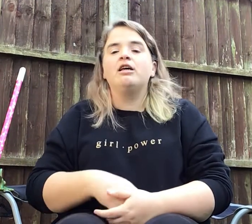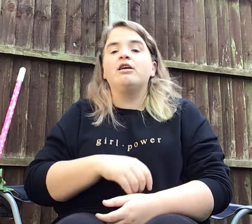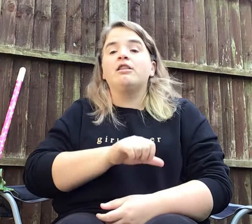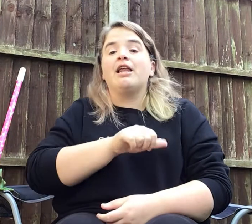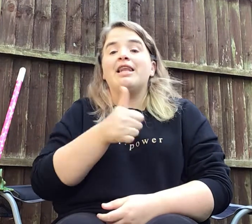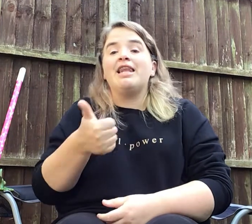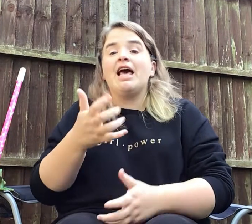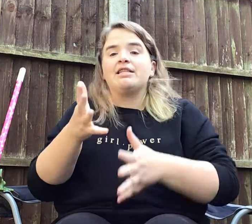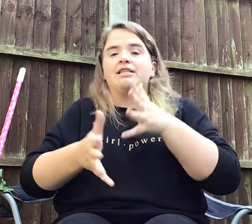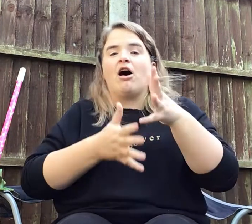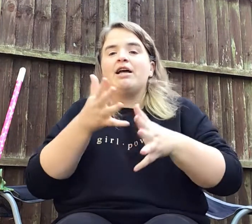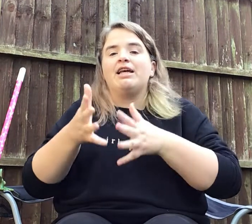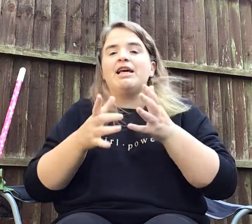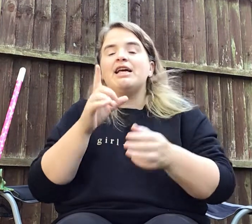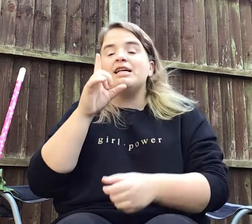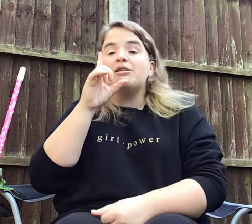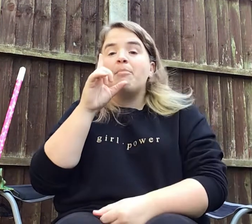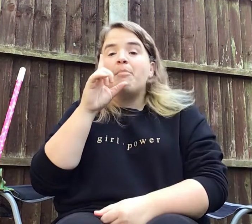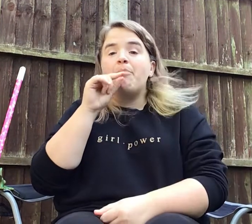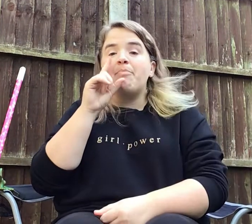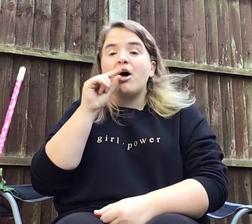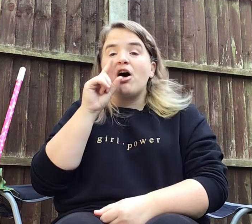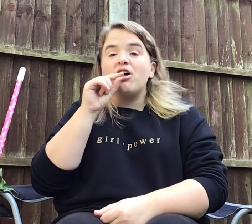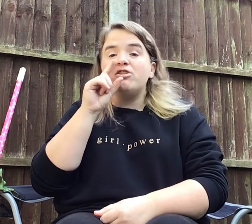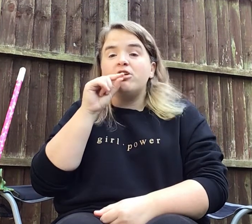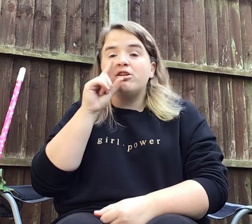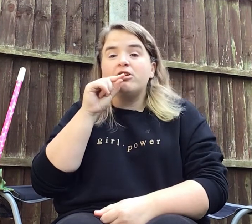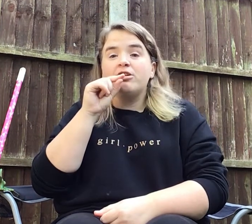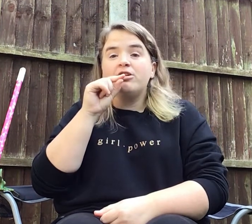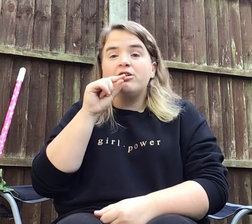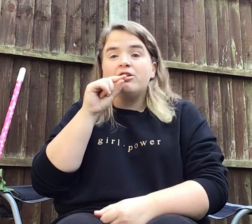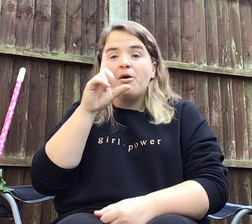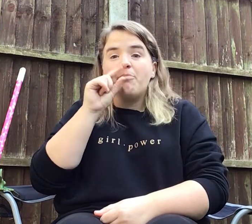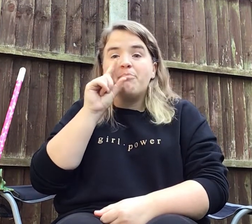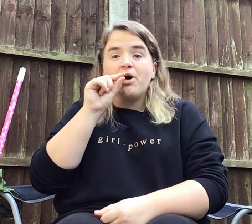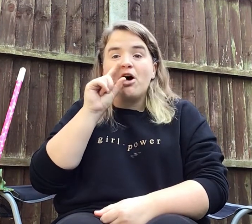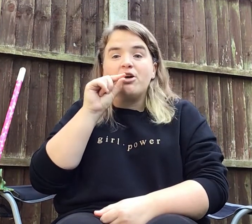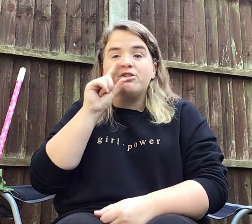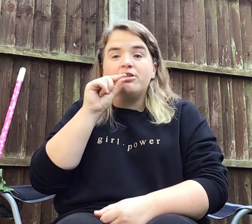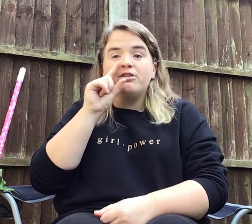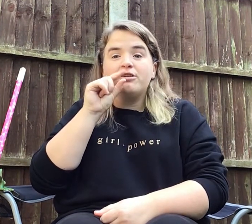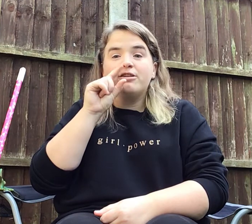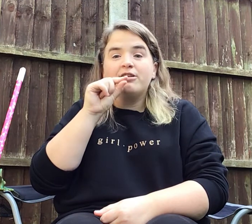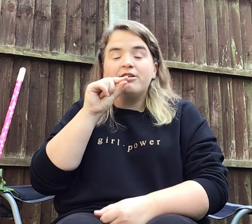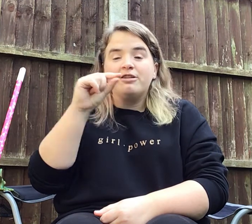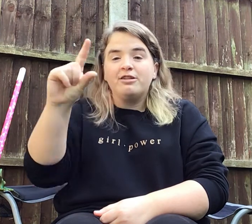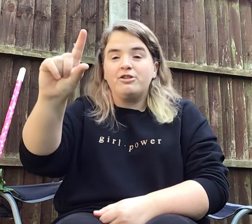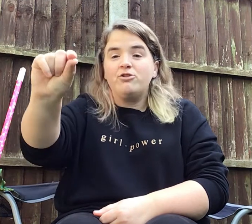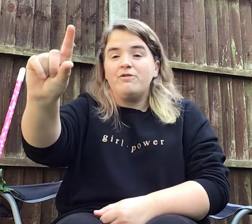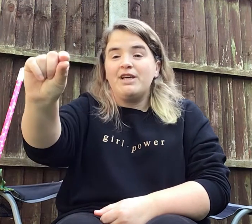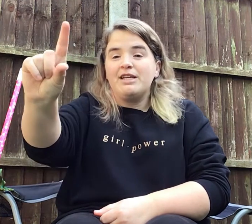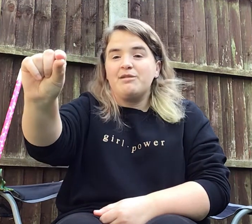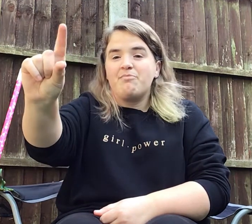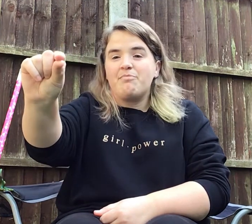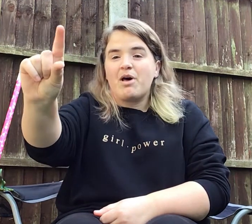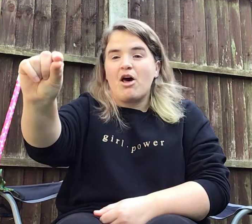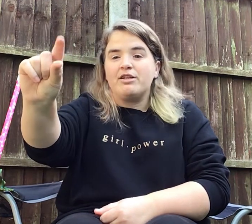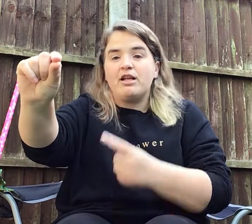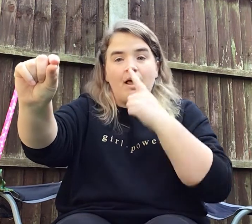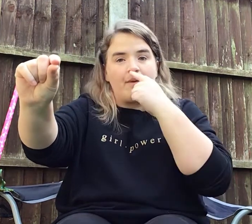The next sign is Bird. Bird. Two fingers. Bird. Like the